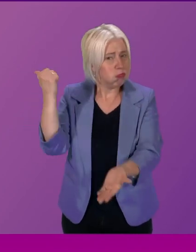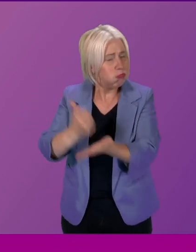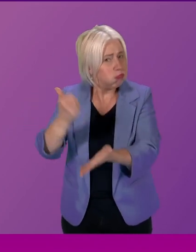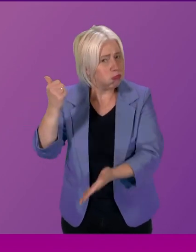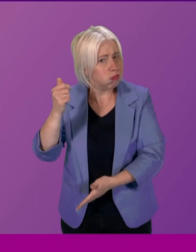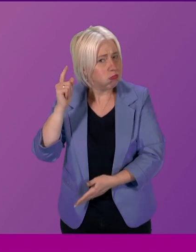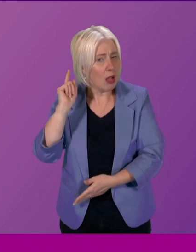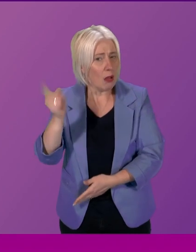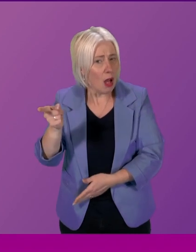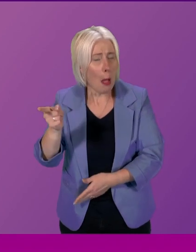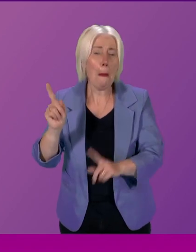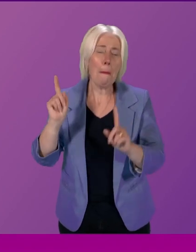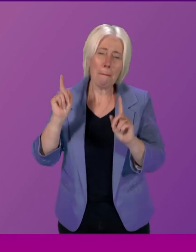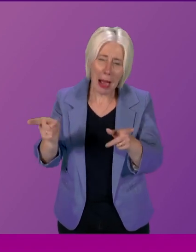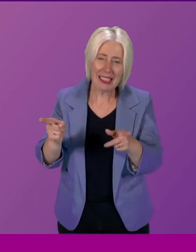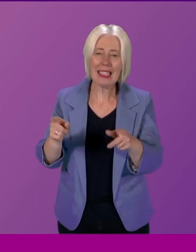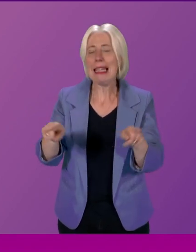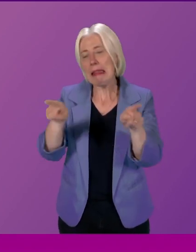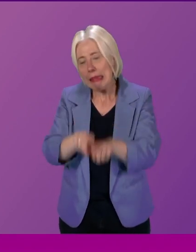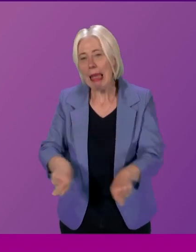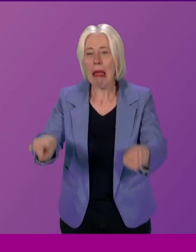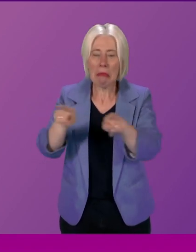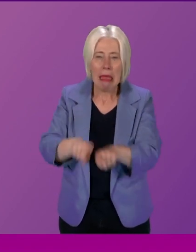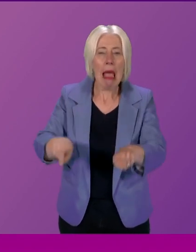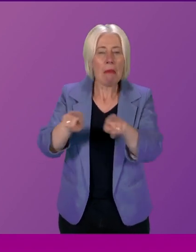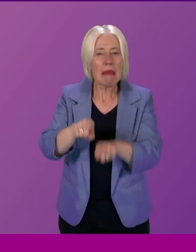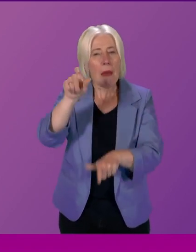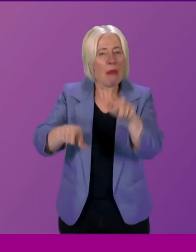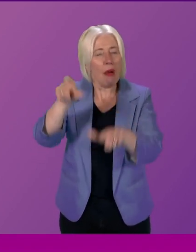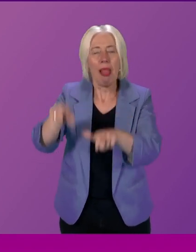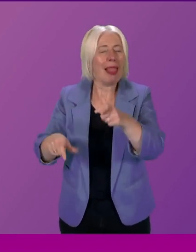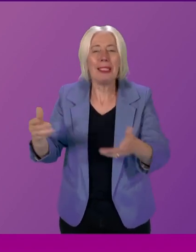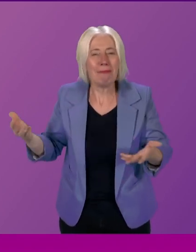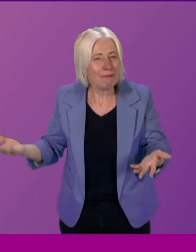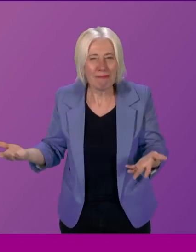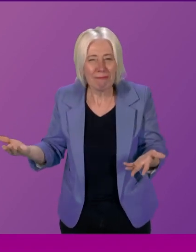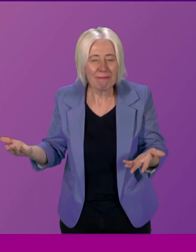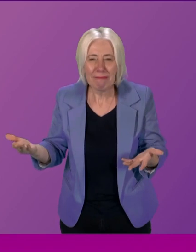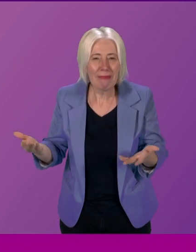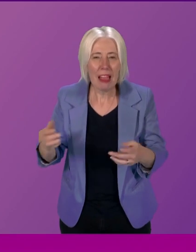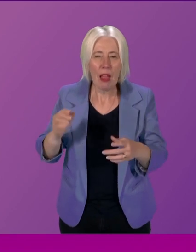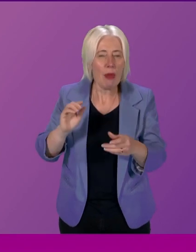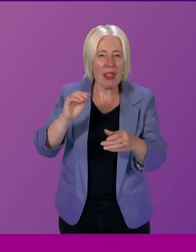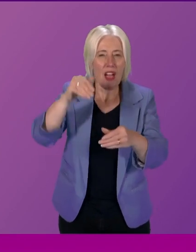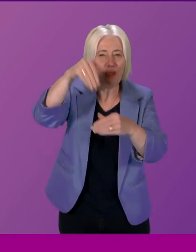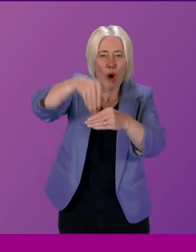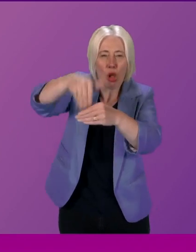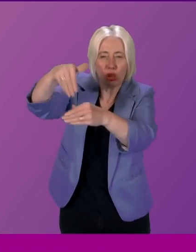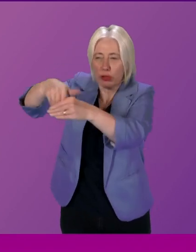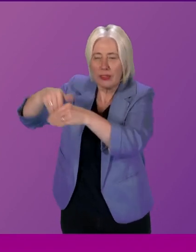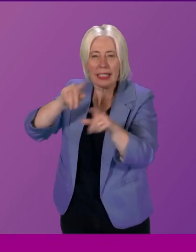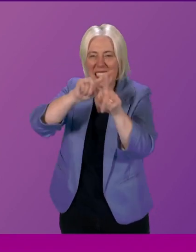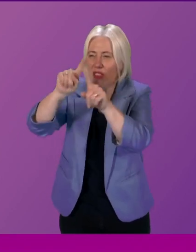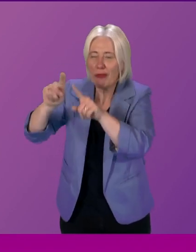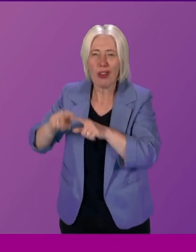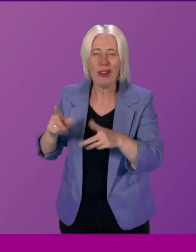many cases, it's often the same community leaders that are in many different interactions with